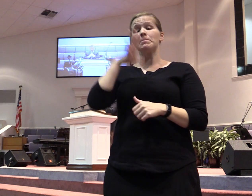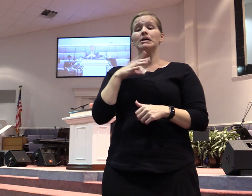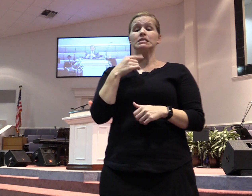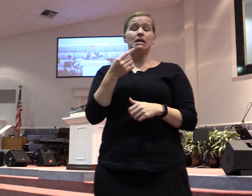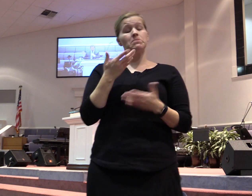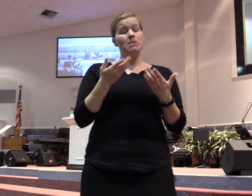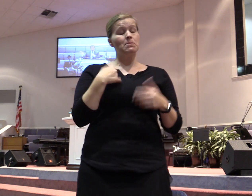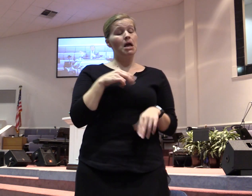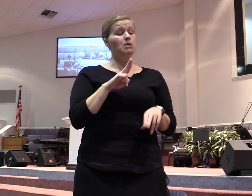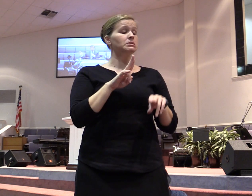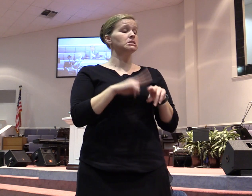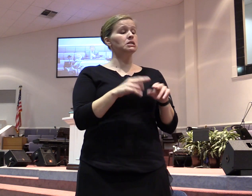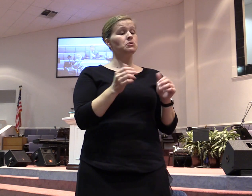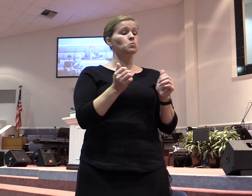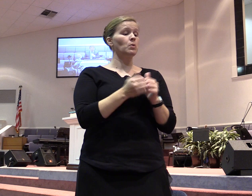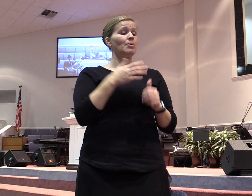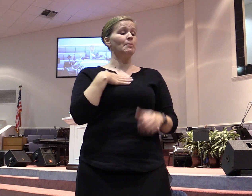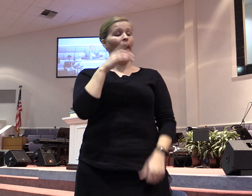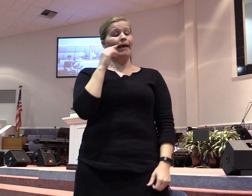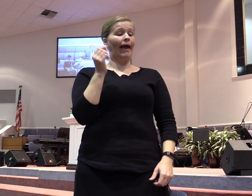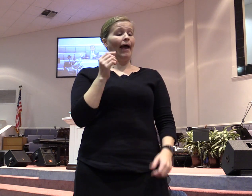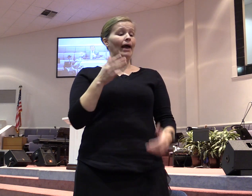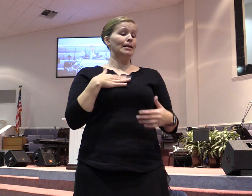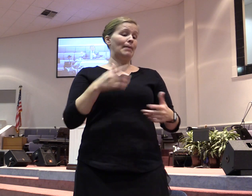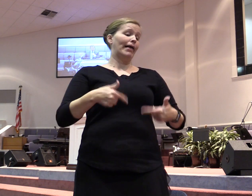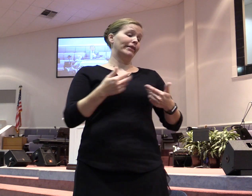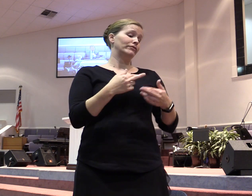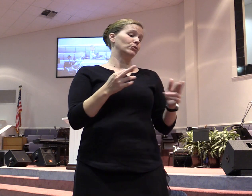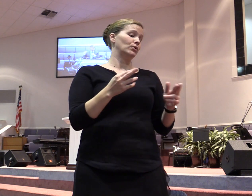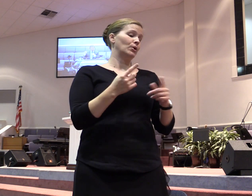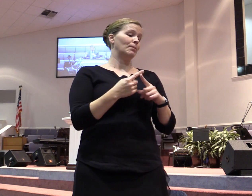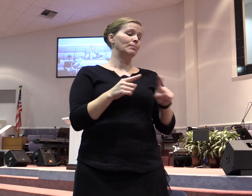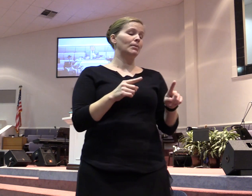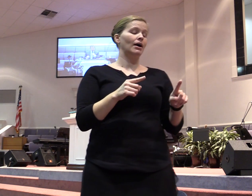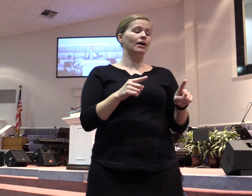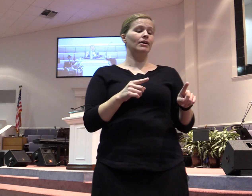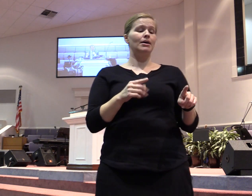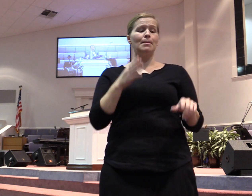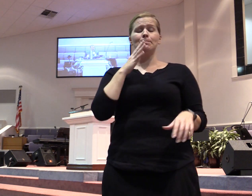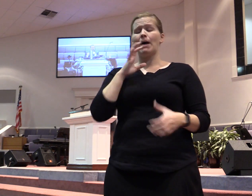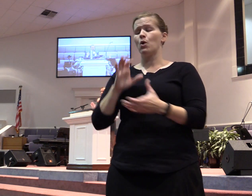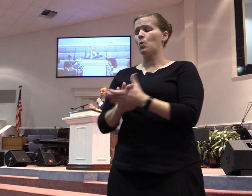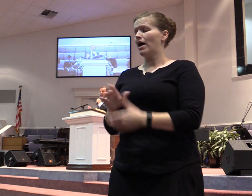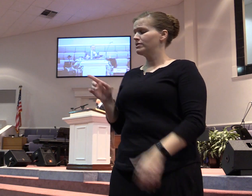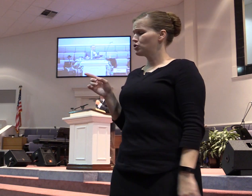may be 20 feet away in the kitchen yet I'm nearer to my wife than to the cat because the cat is unlike me.